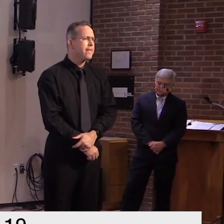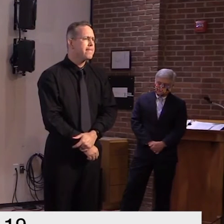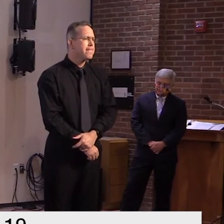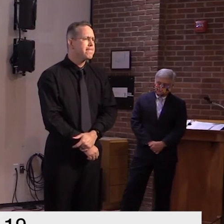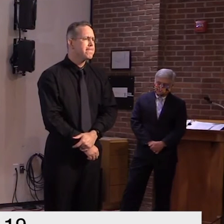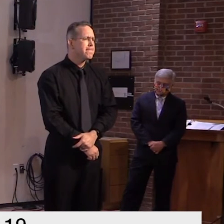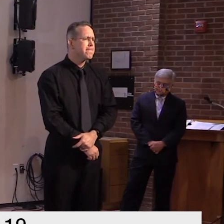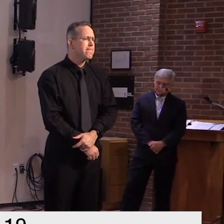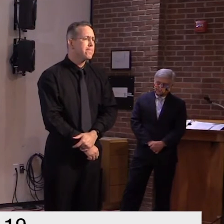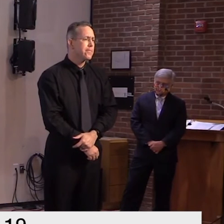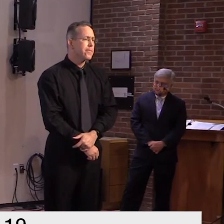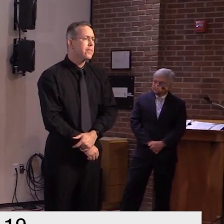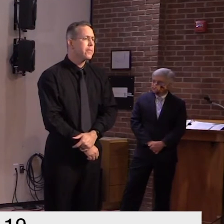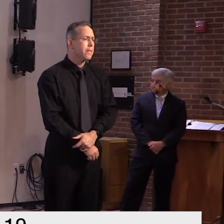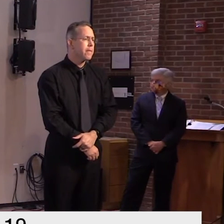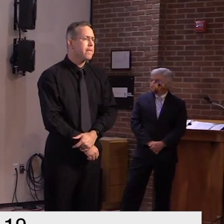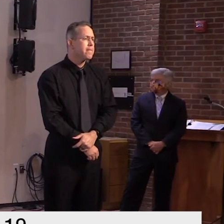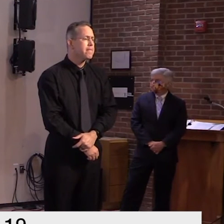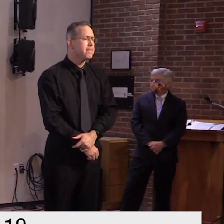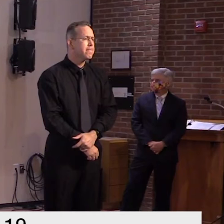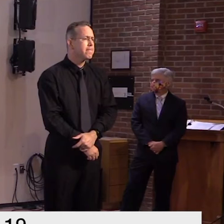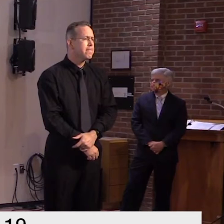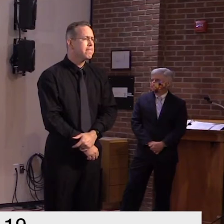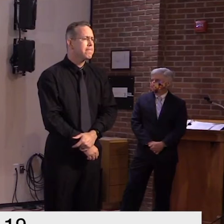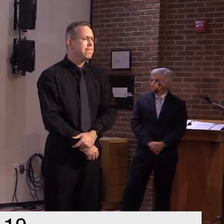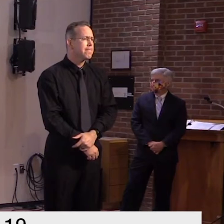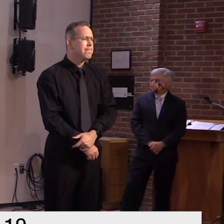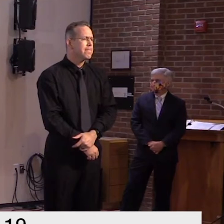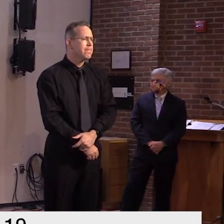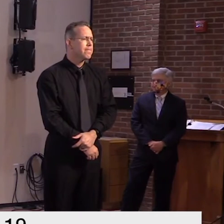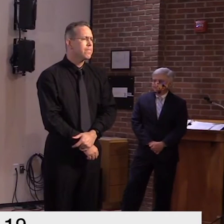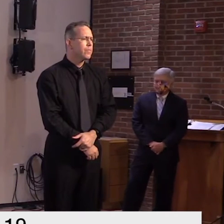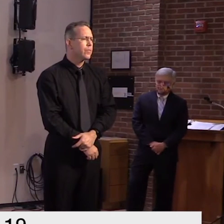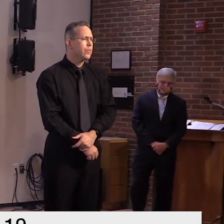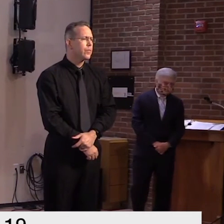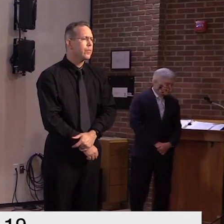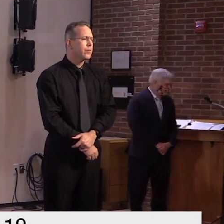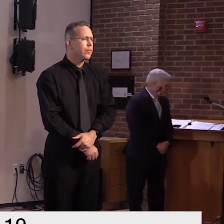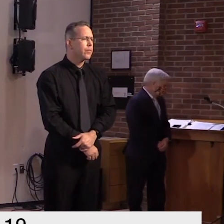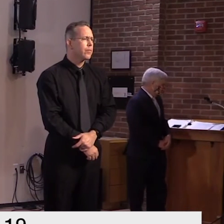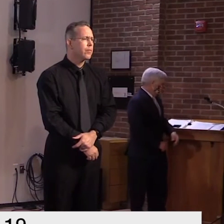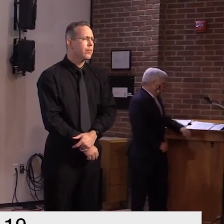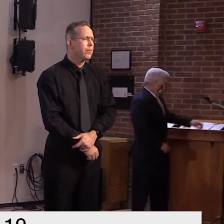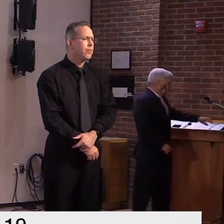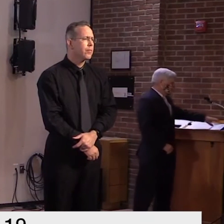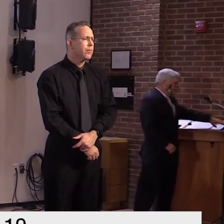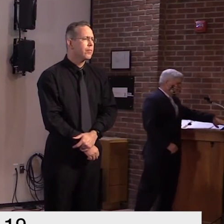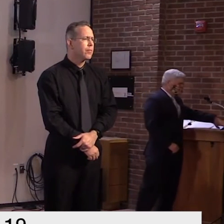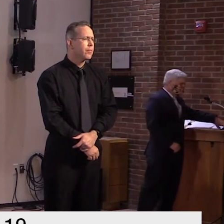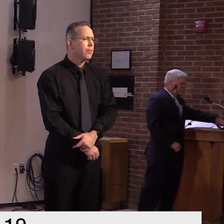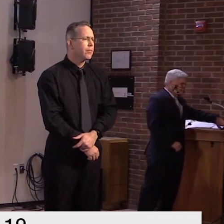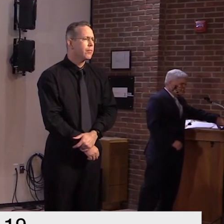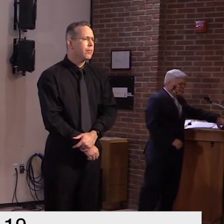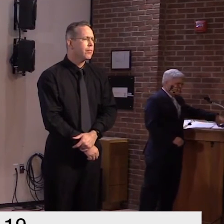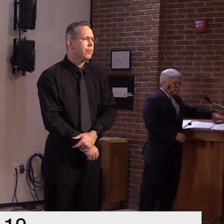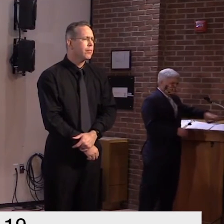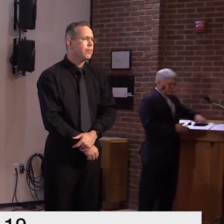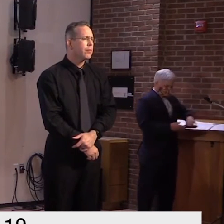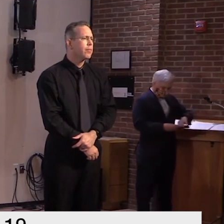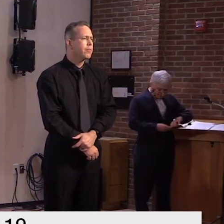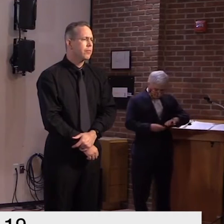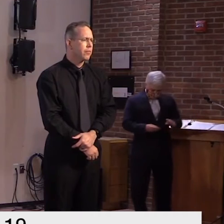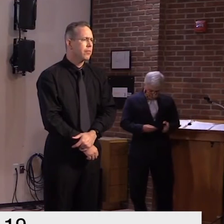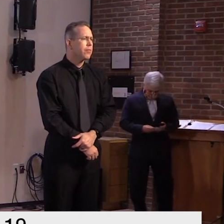do serology screening on all donations and inform donors of their um